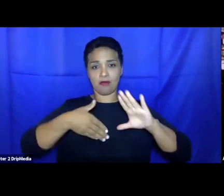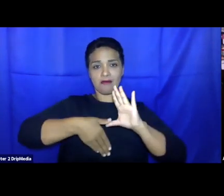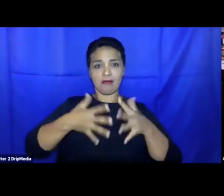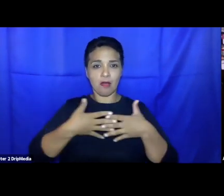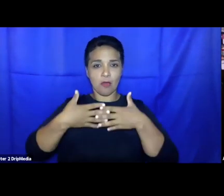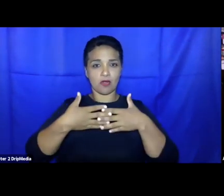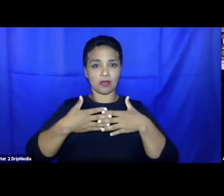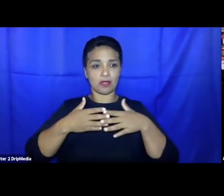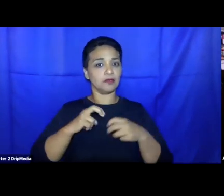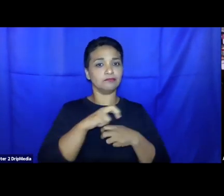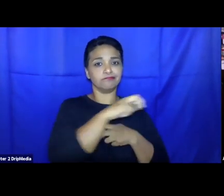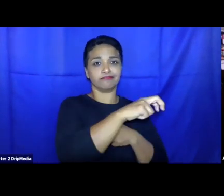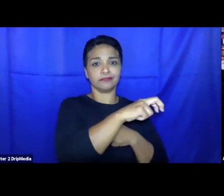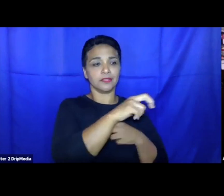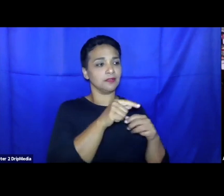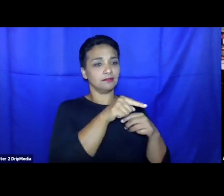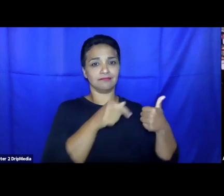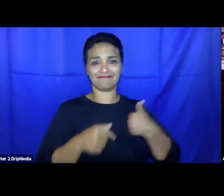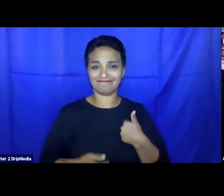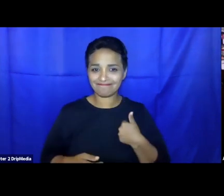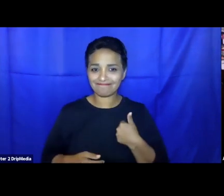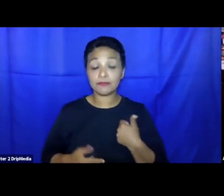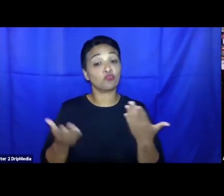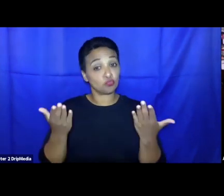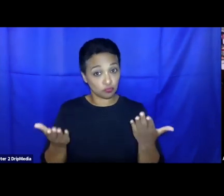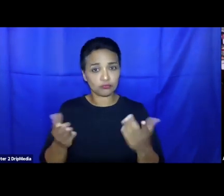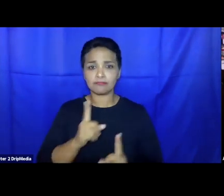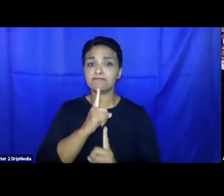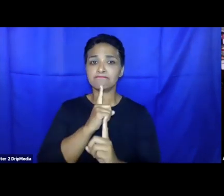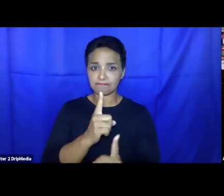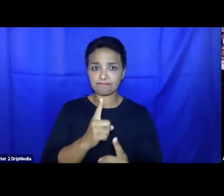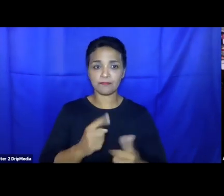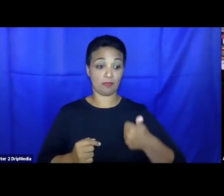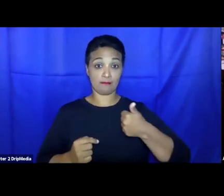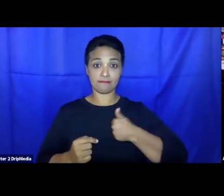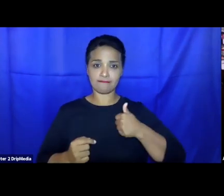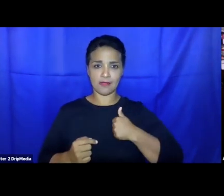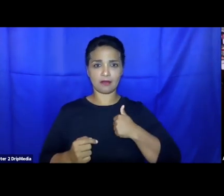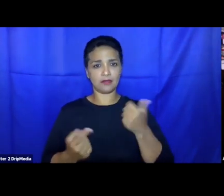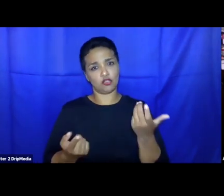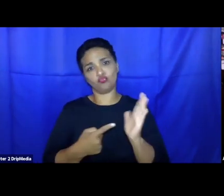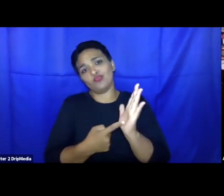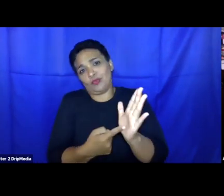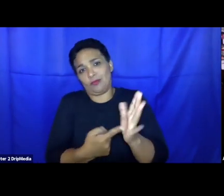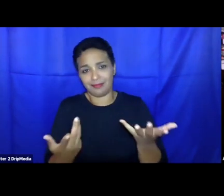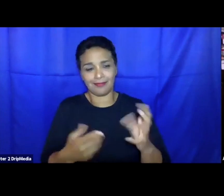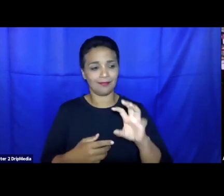Canada, frankly, like most other member states party to the refugee convention,